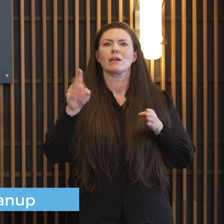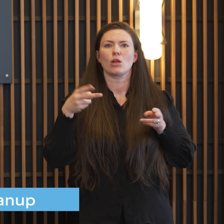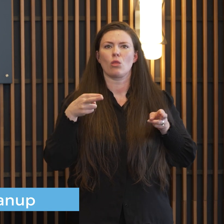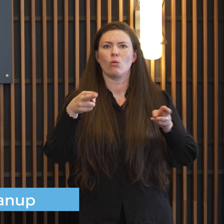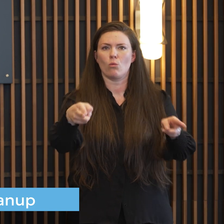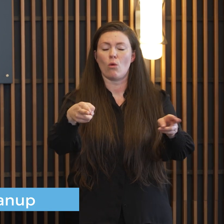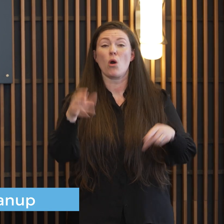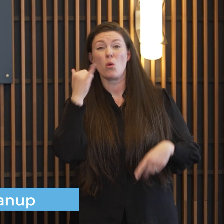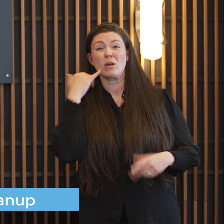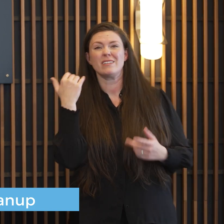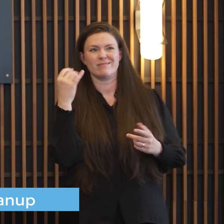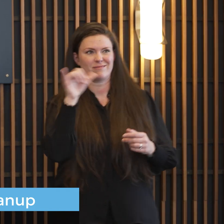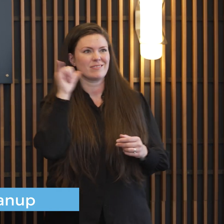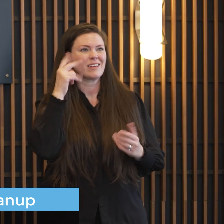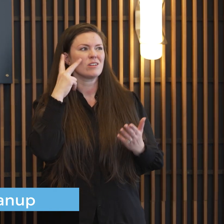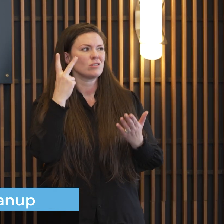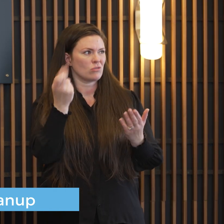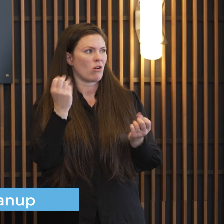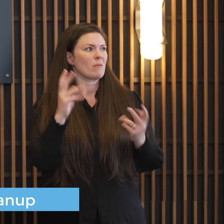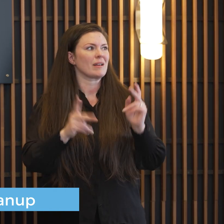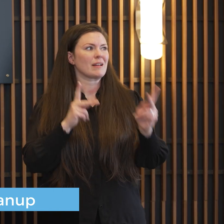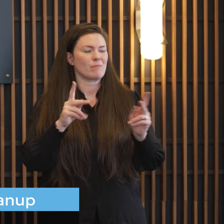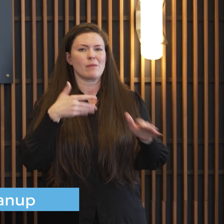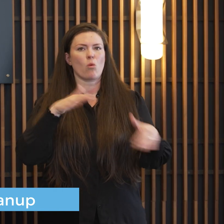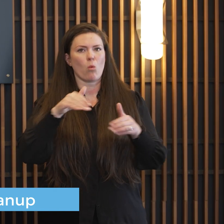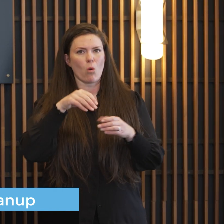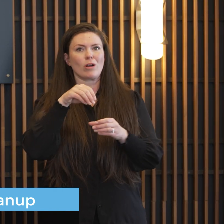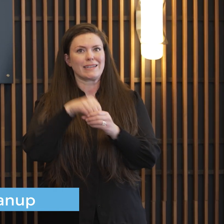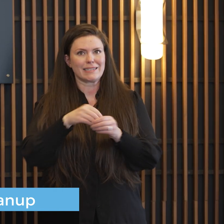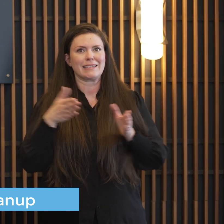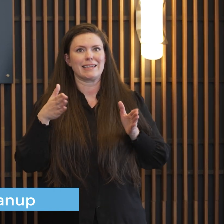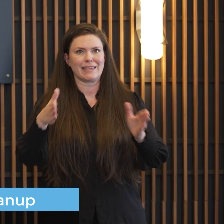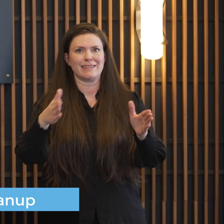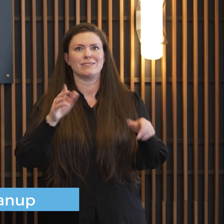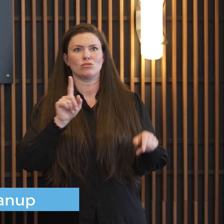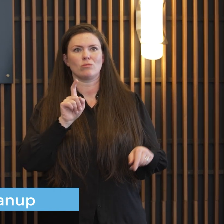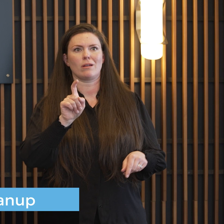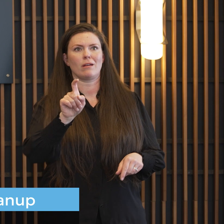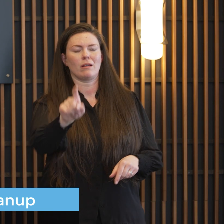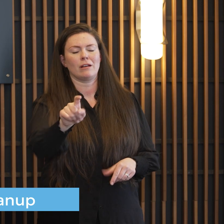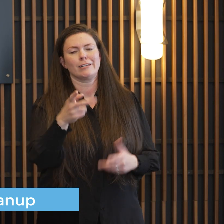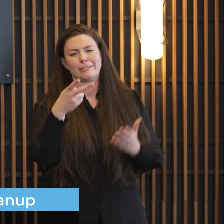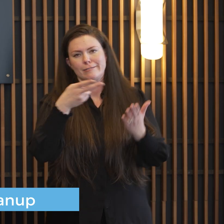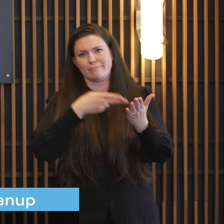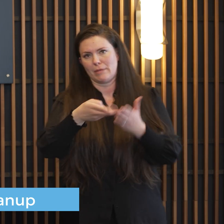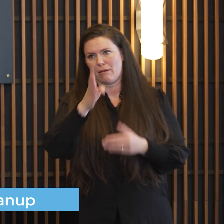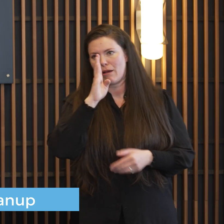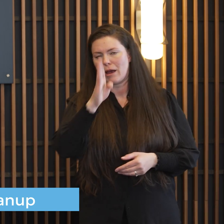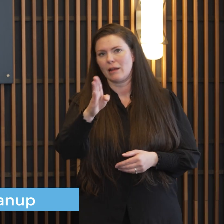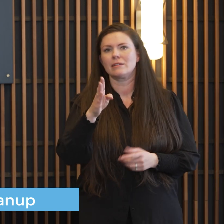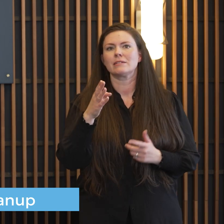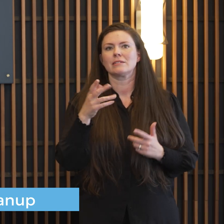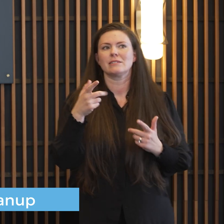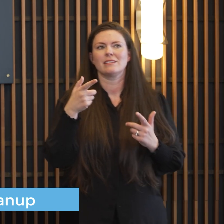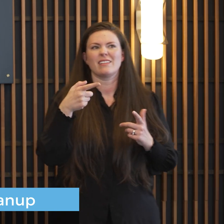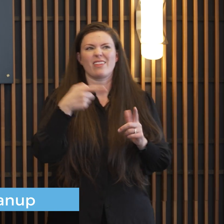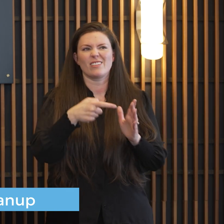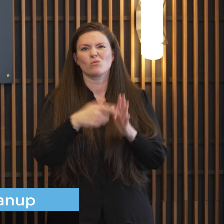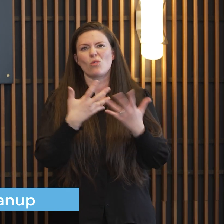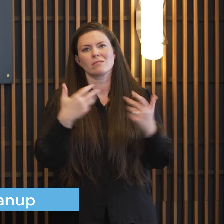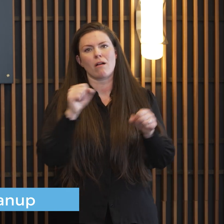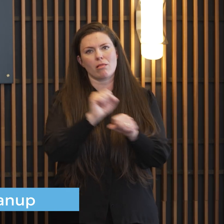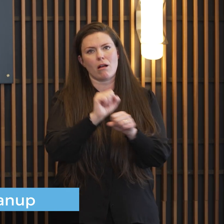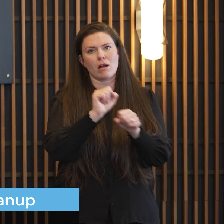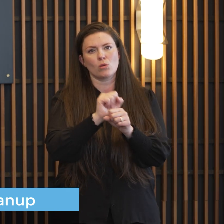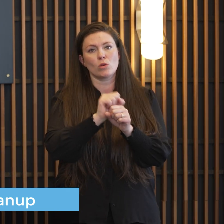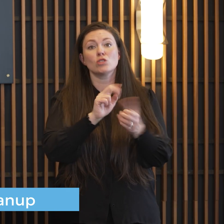great point if you were driving around yesterday you saw a lot of people walking in the street it's just an event like this let's just be honest it produces a lot of work for everybody and that